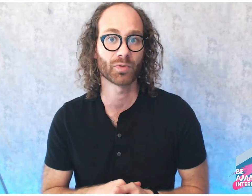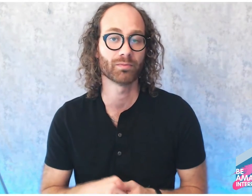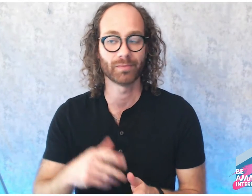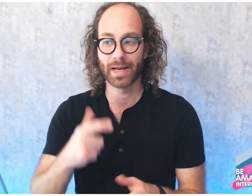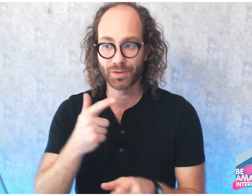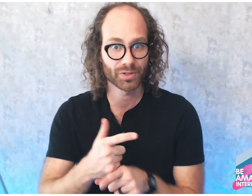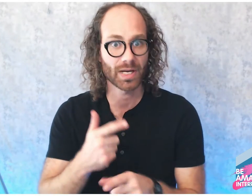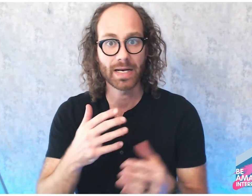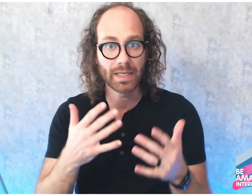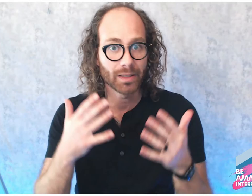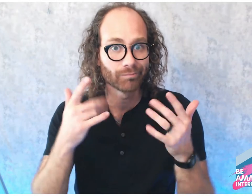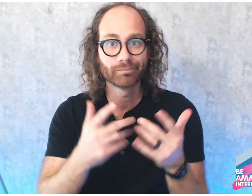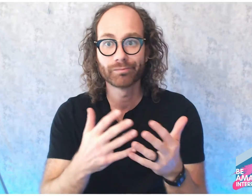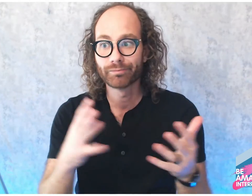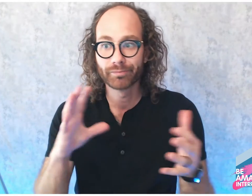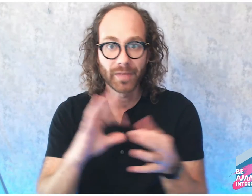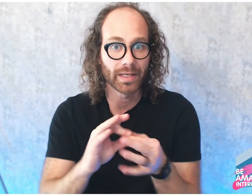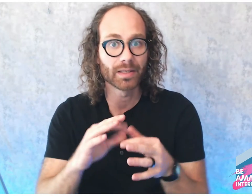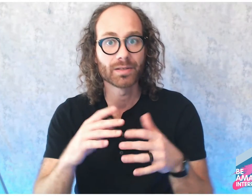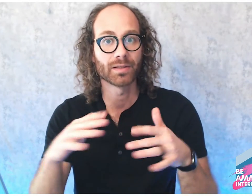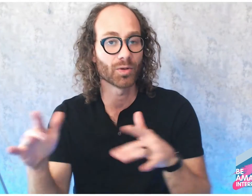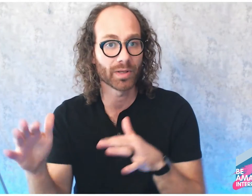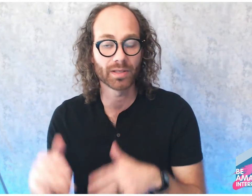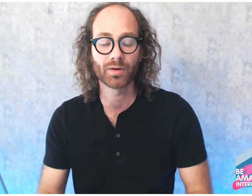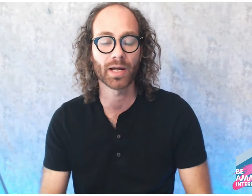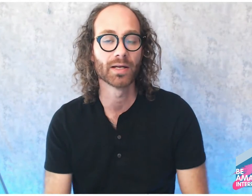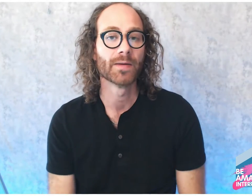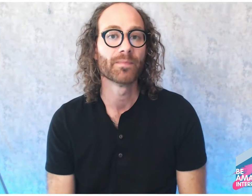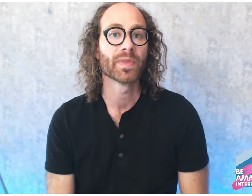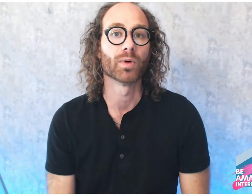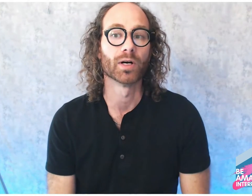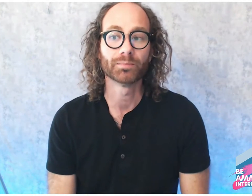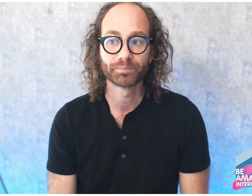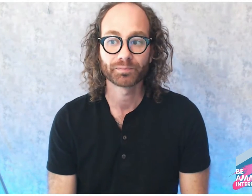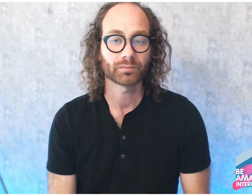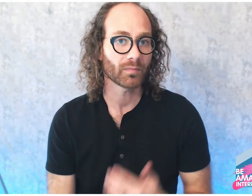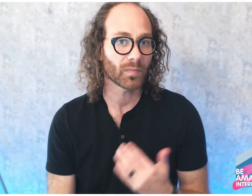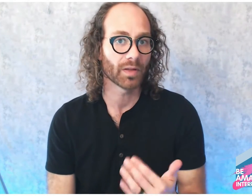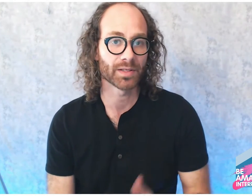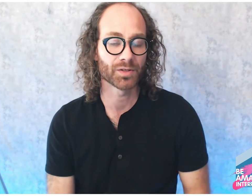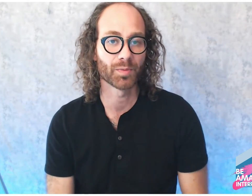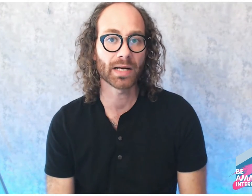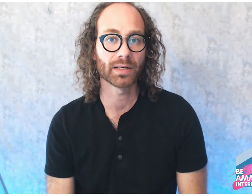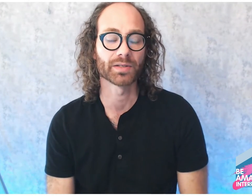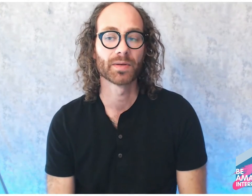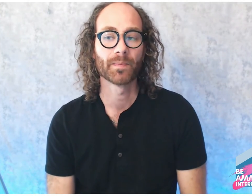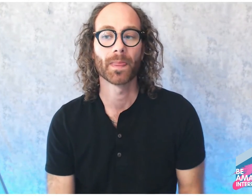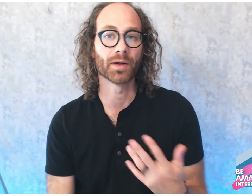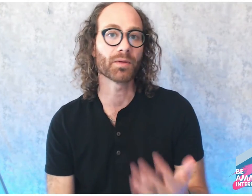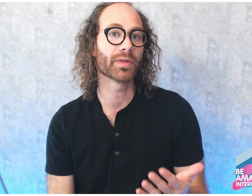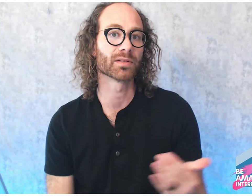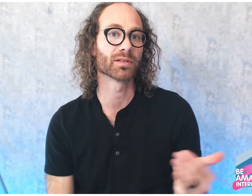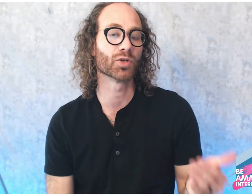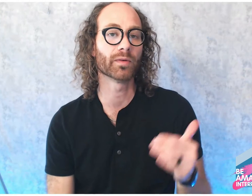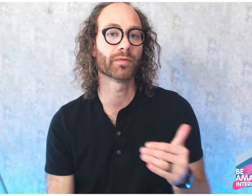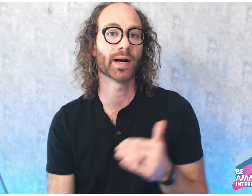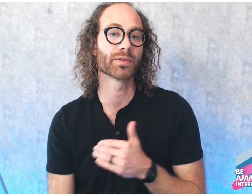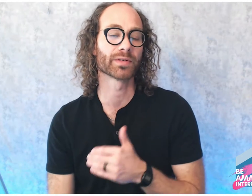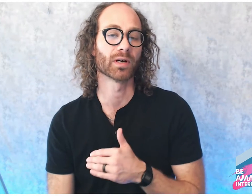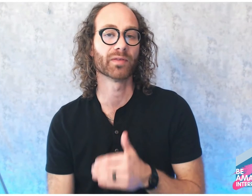signing things and doing things. Okay. Well, that's good practice. Another thing is, is you will find yourself, even though